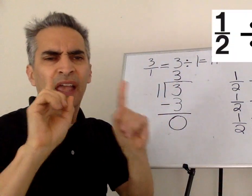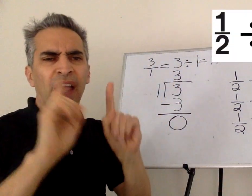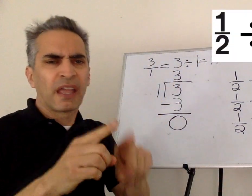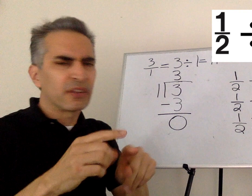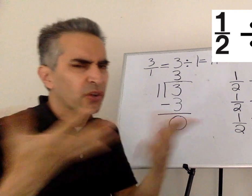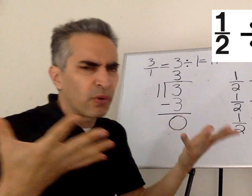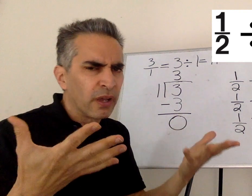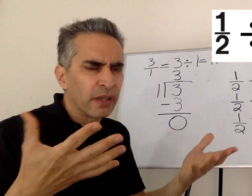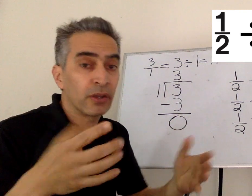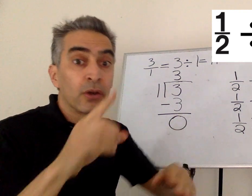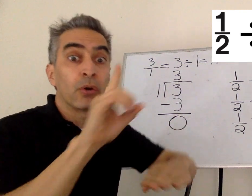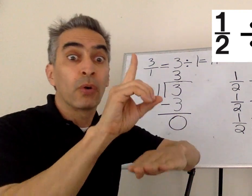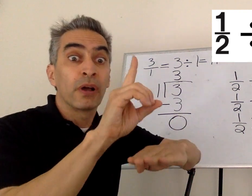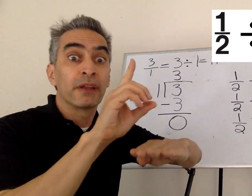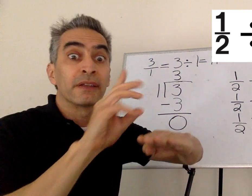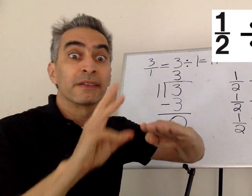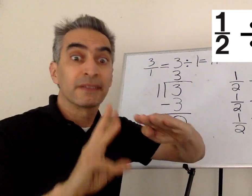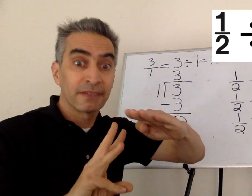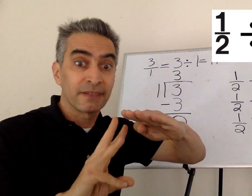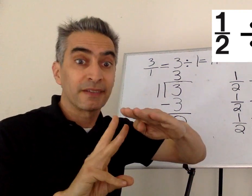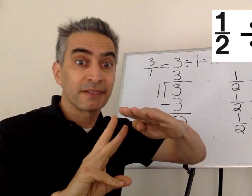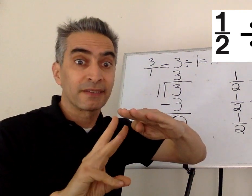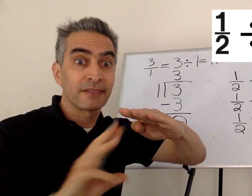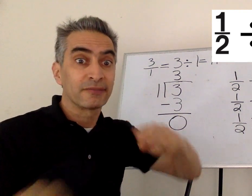The answer is one-sixth.